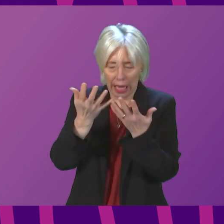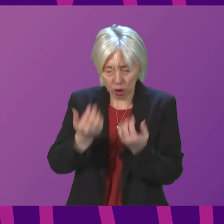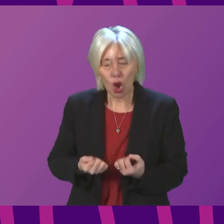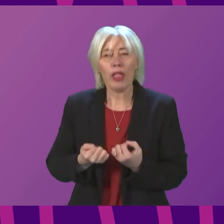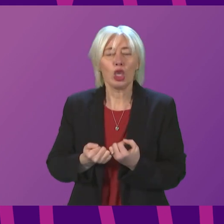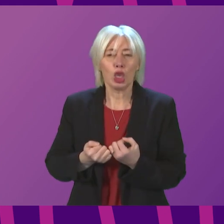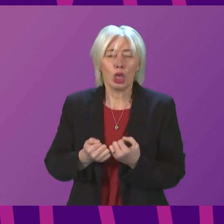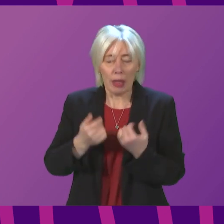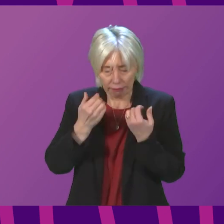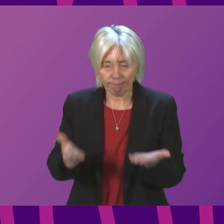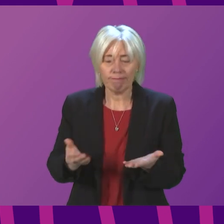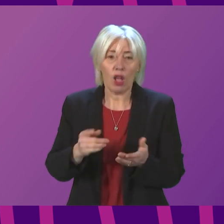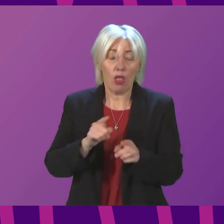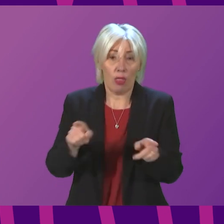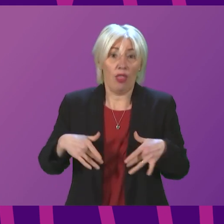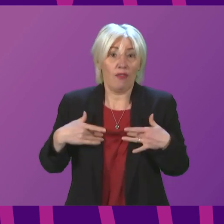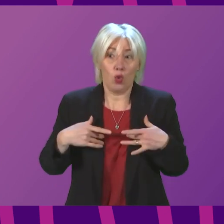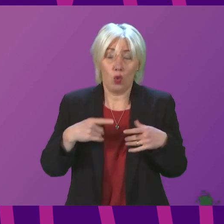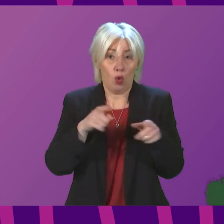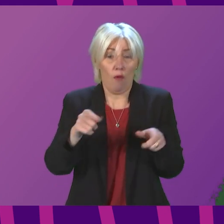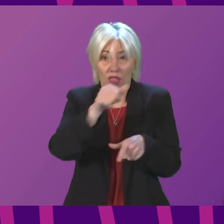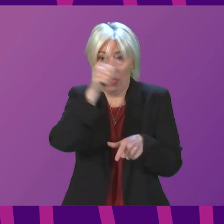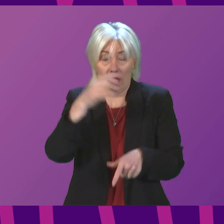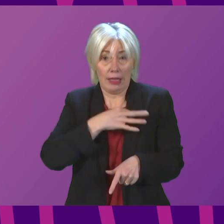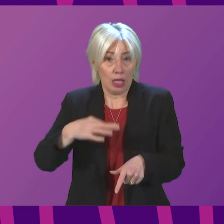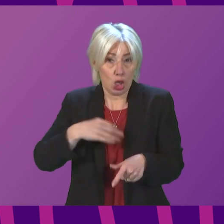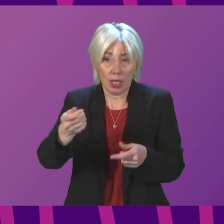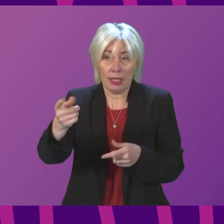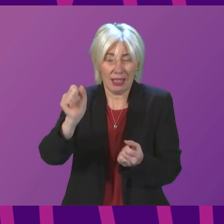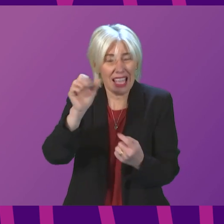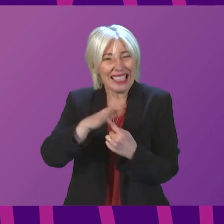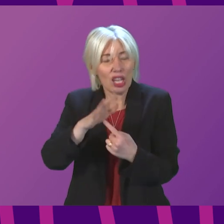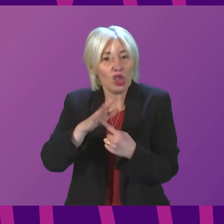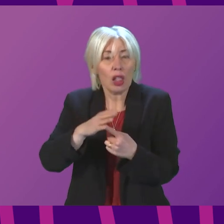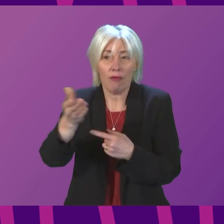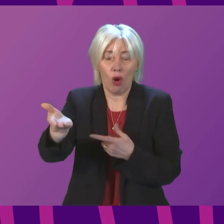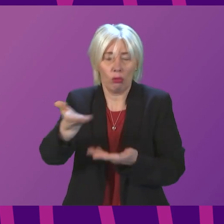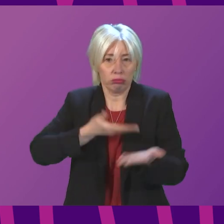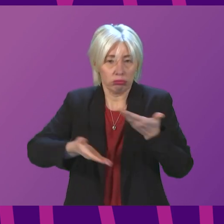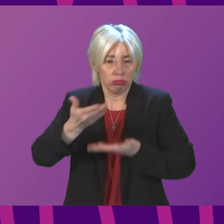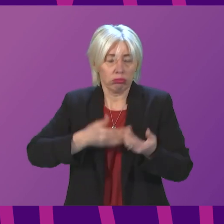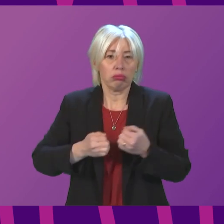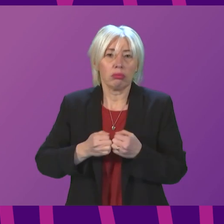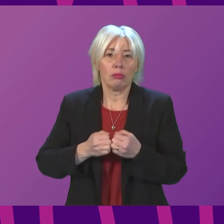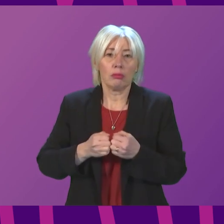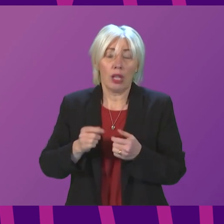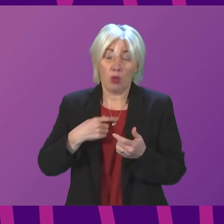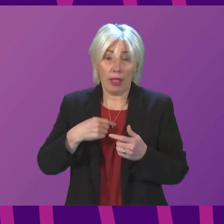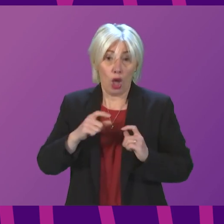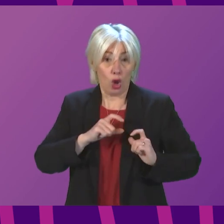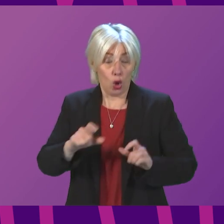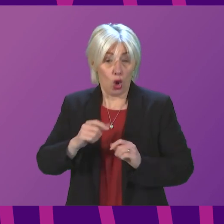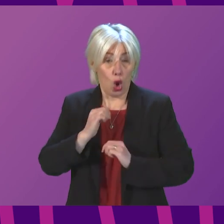these decisions right, the views of frontline clinicians are essential. We have also, just my last point here, given commitments to continued